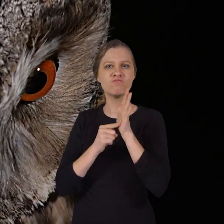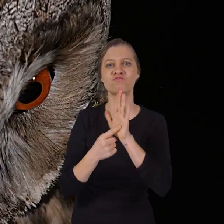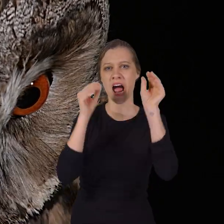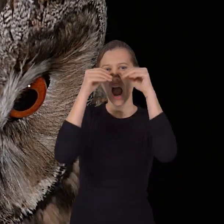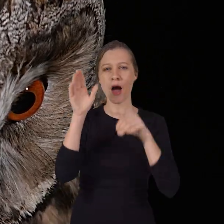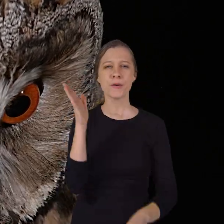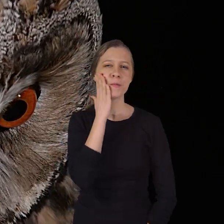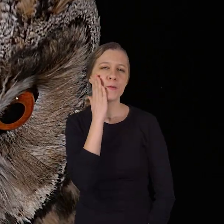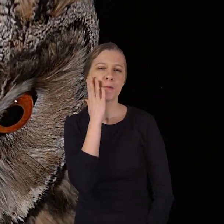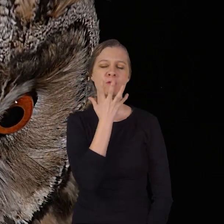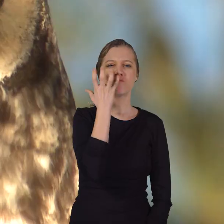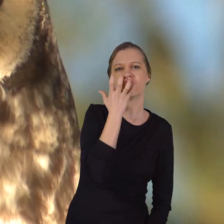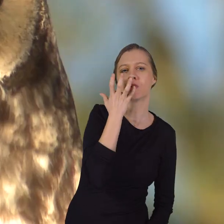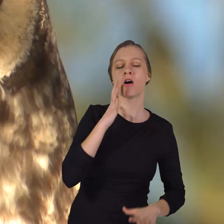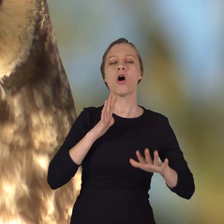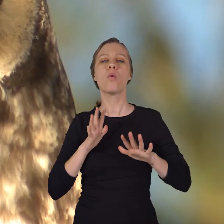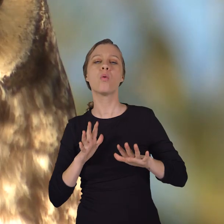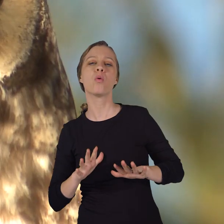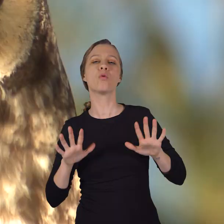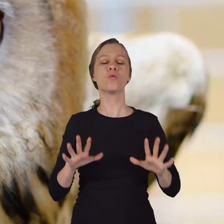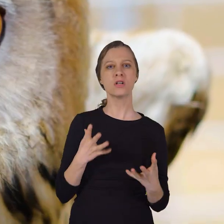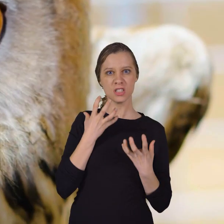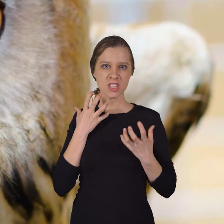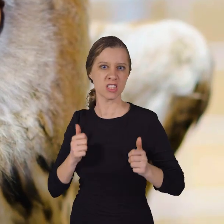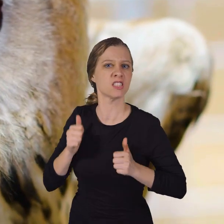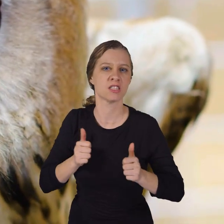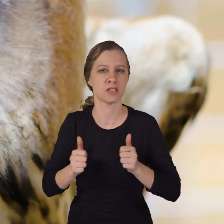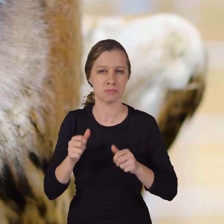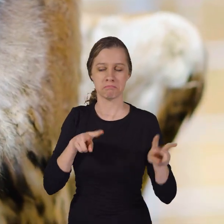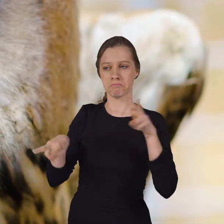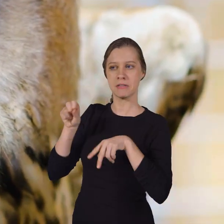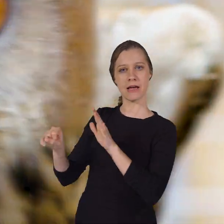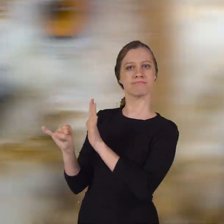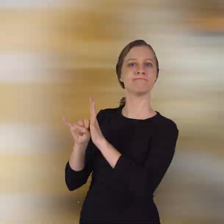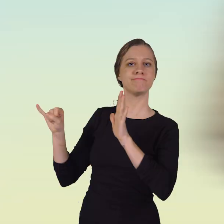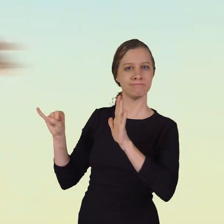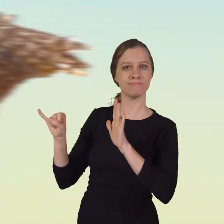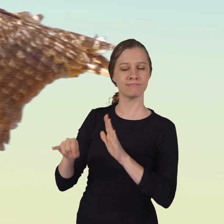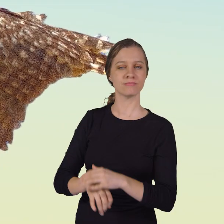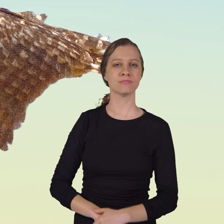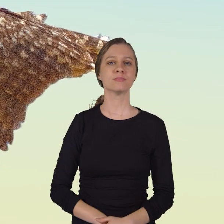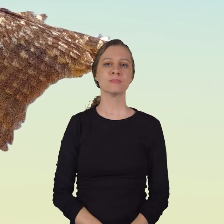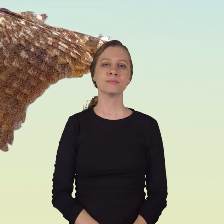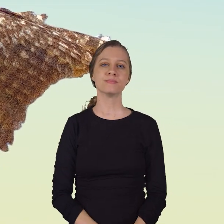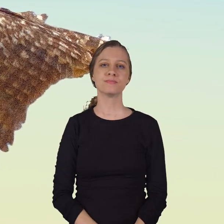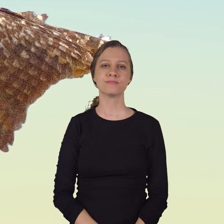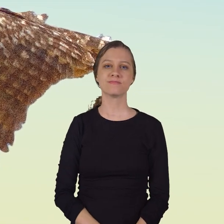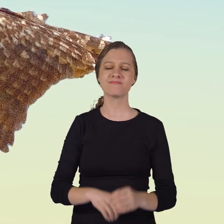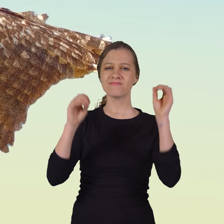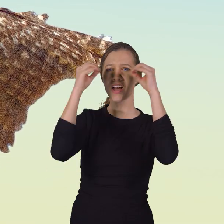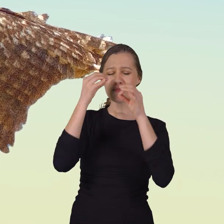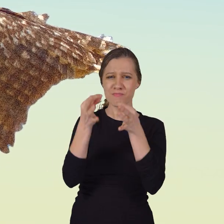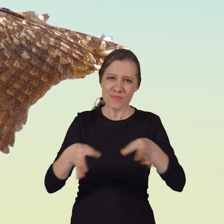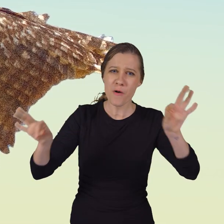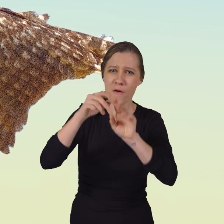so others know whether it feels calm or aggressive. Why are they important to the environment?